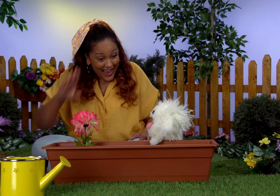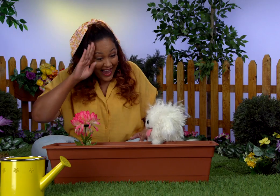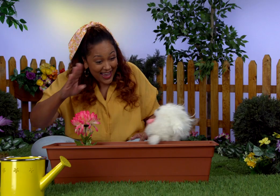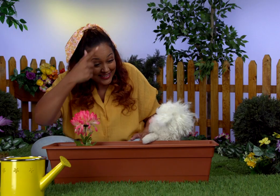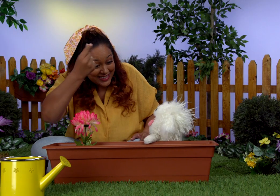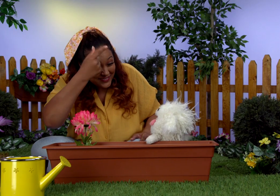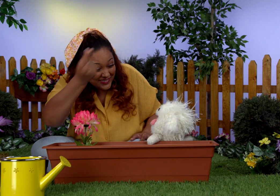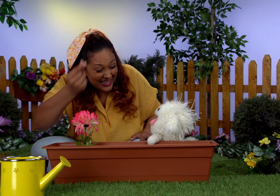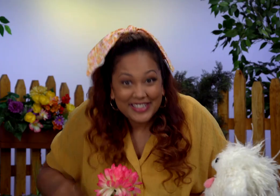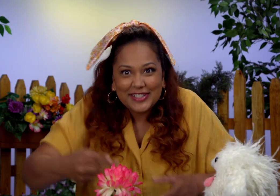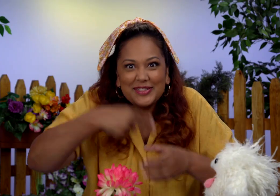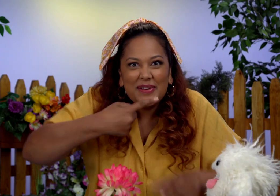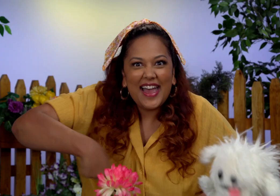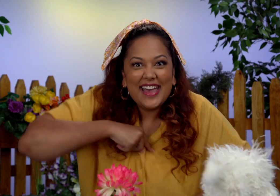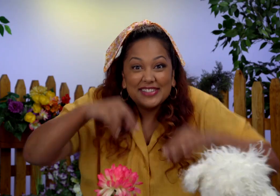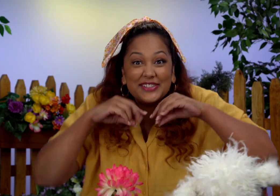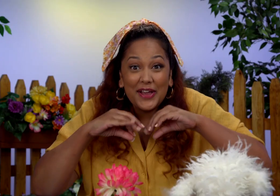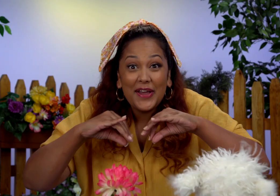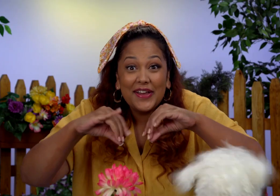Hi, Stuffy. Stuffy wants to garden, too.